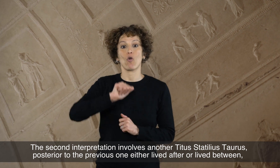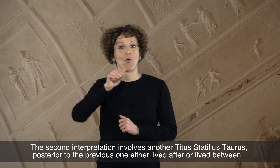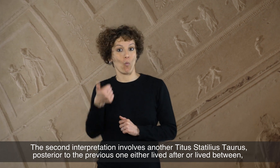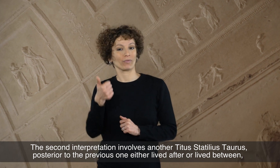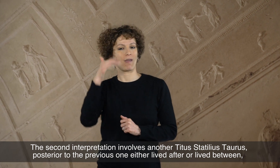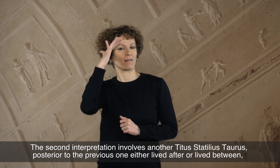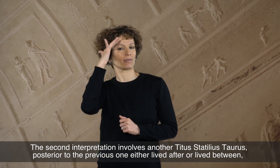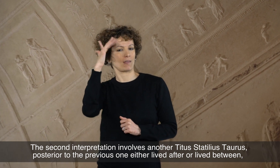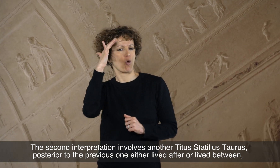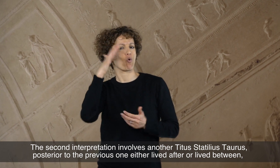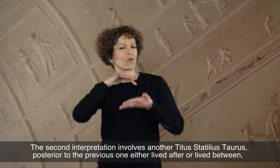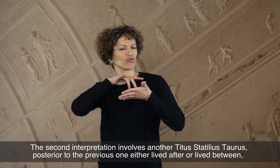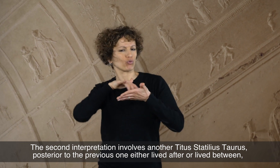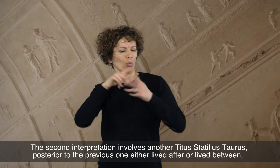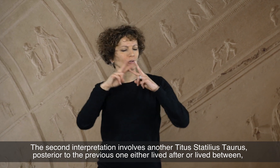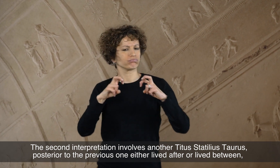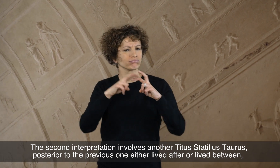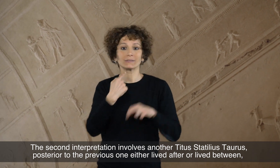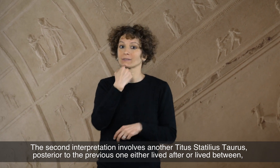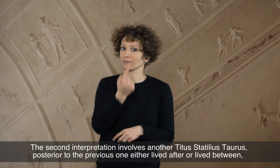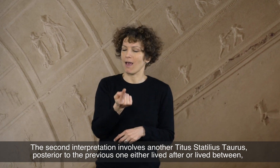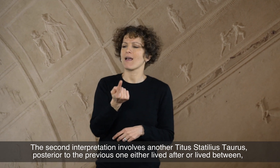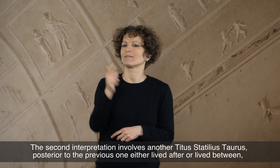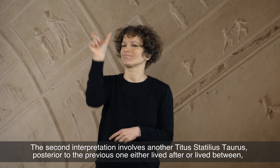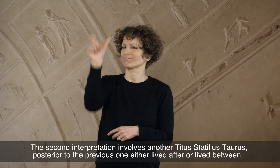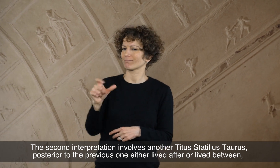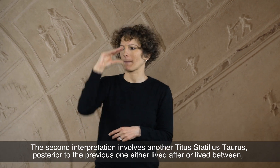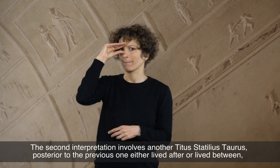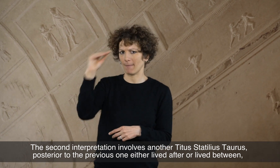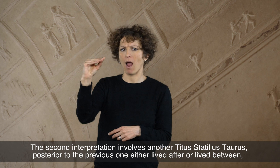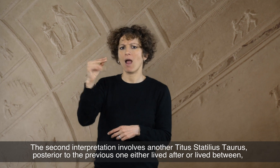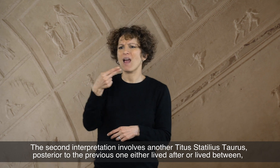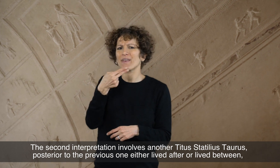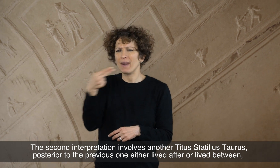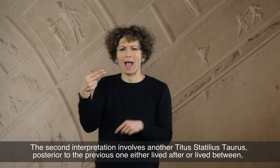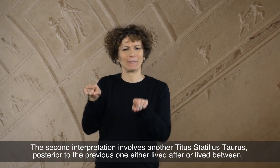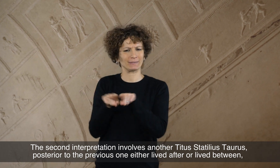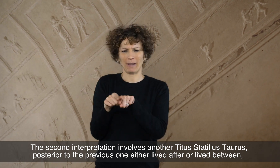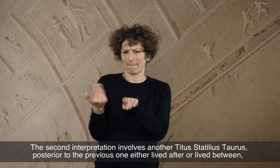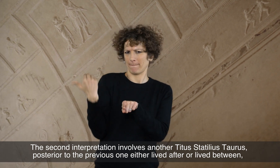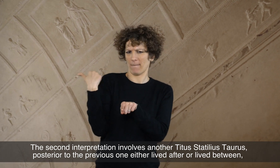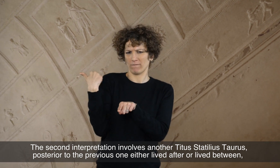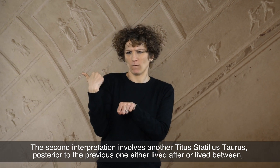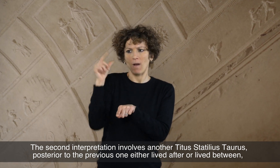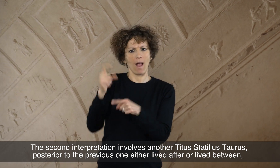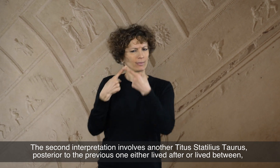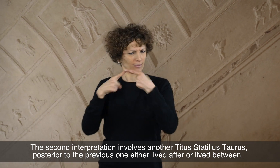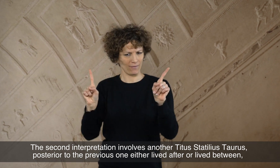The second interpretation involves another Titus Statilius Taurus. Posterior to the